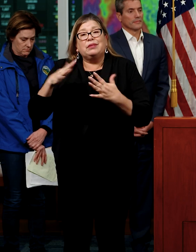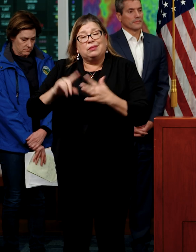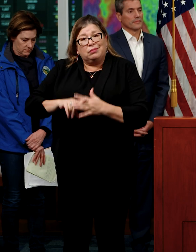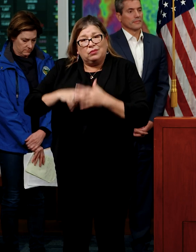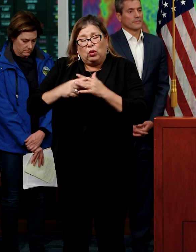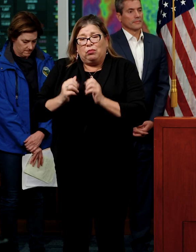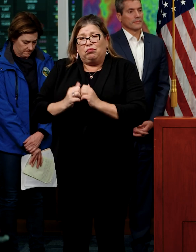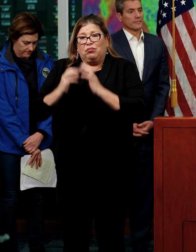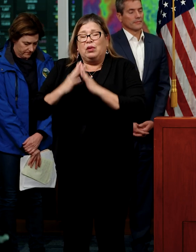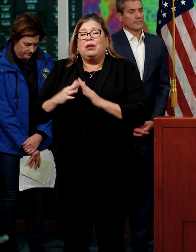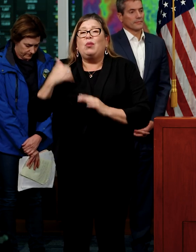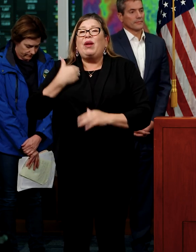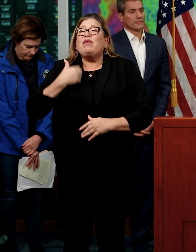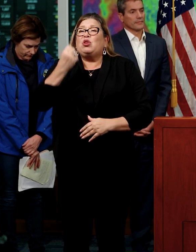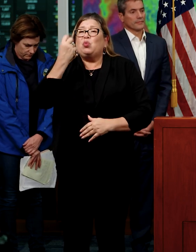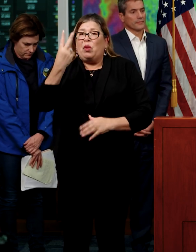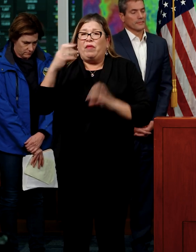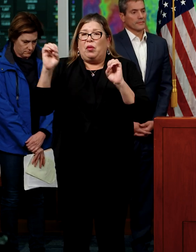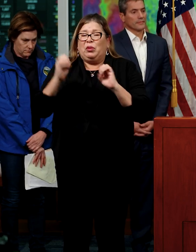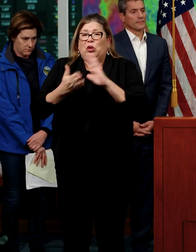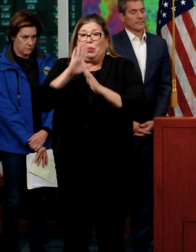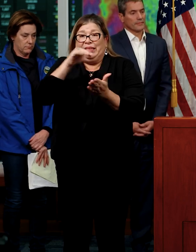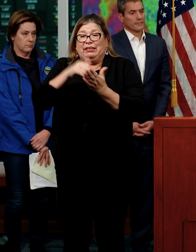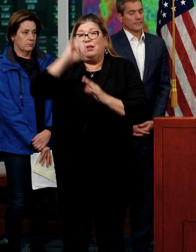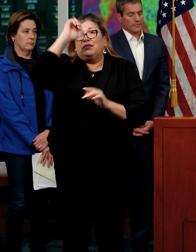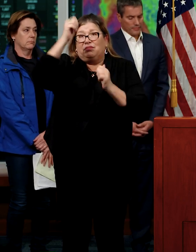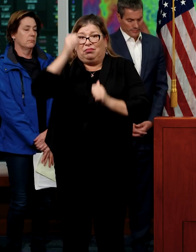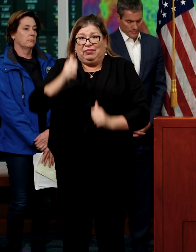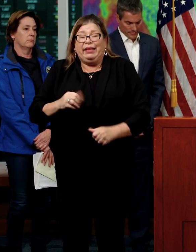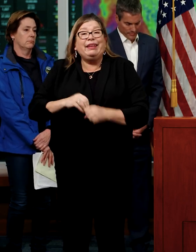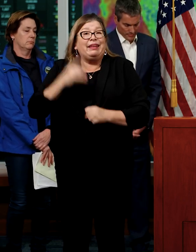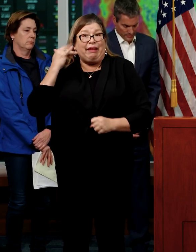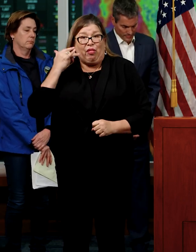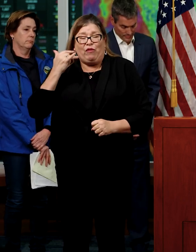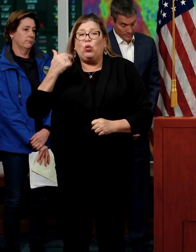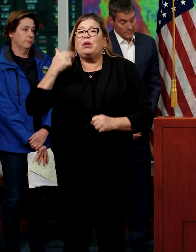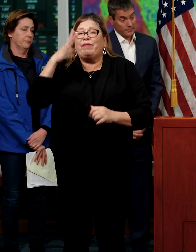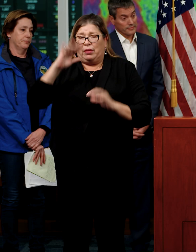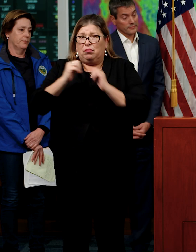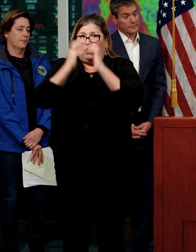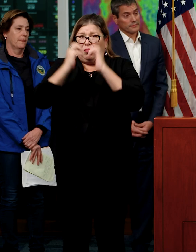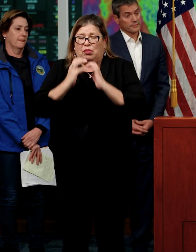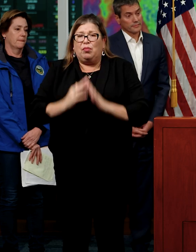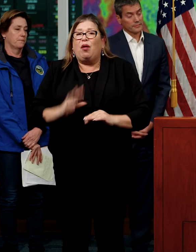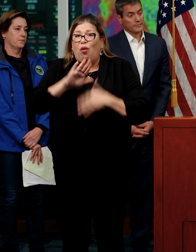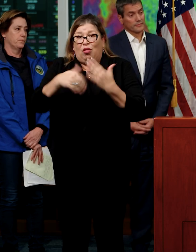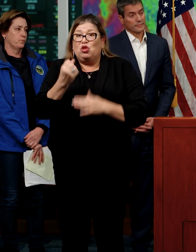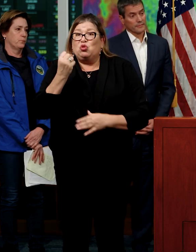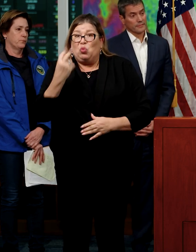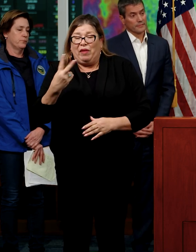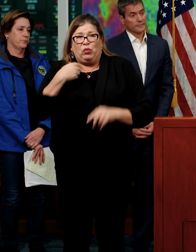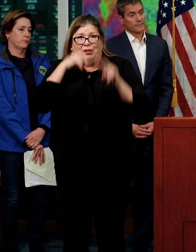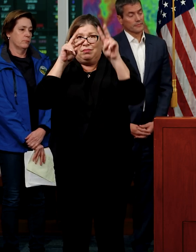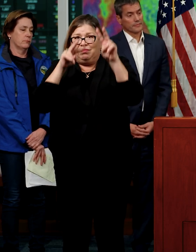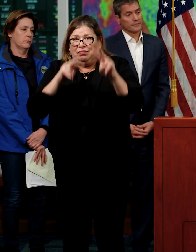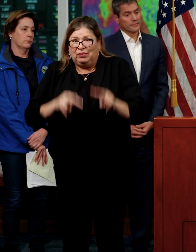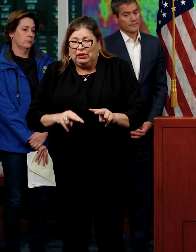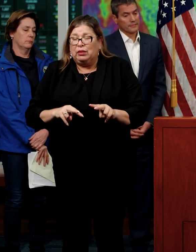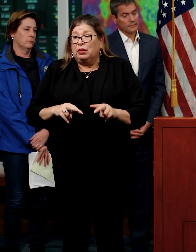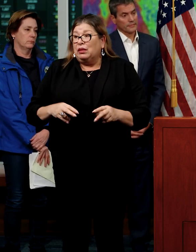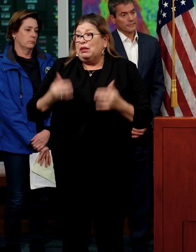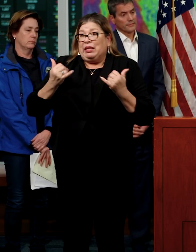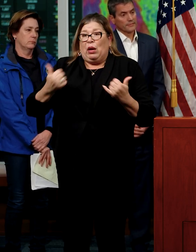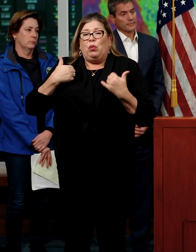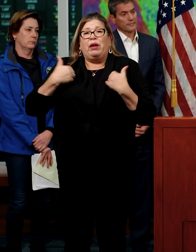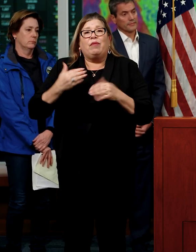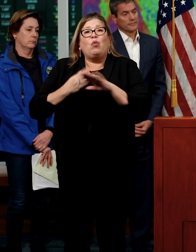emergency operation centers throughout the state. We are monitoring the storm. As we speak right now, we have over 4,000